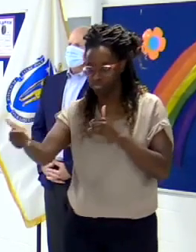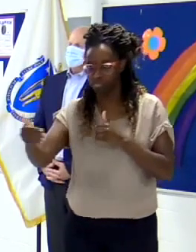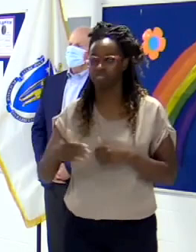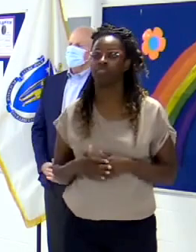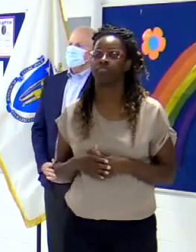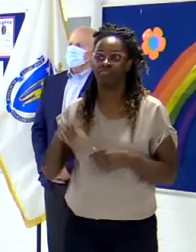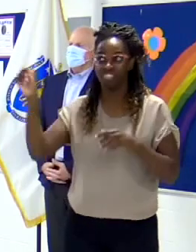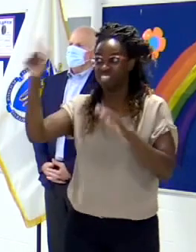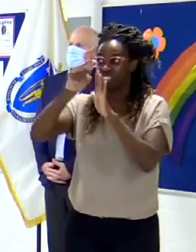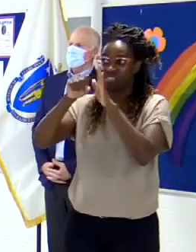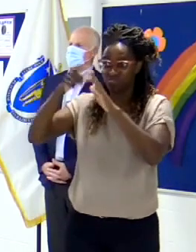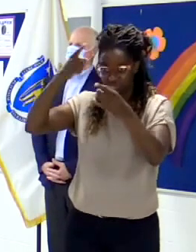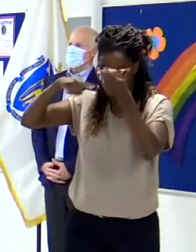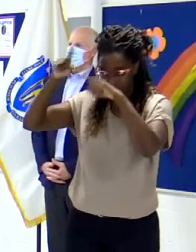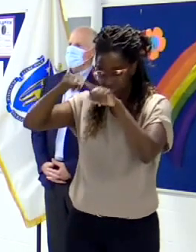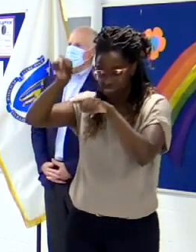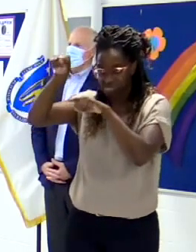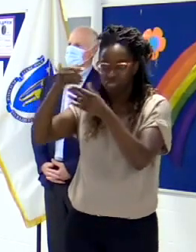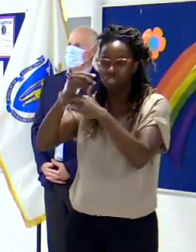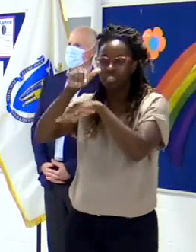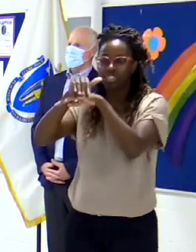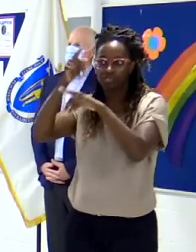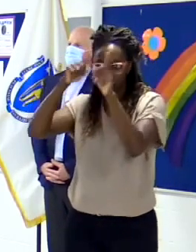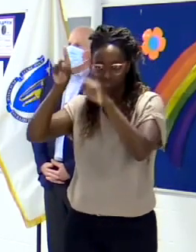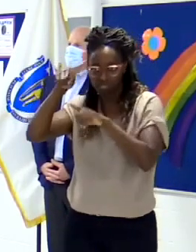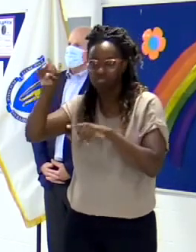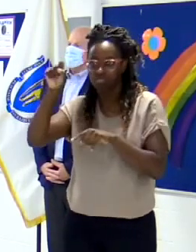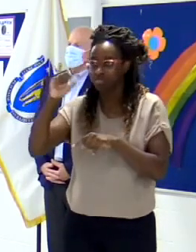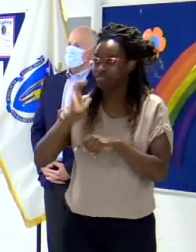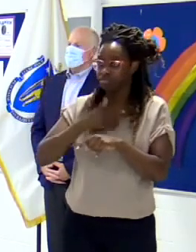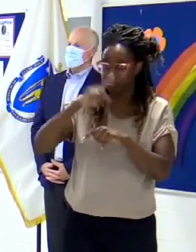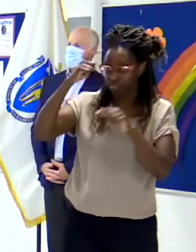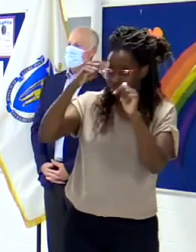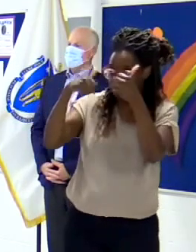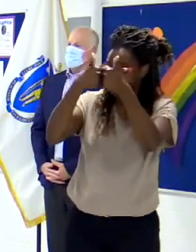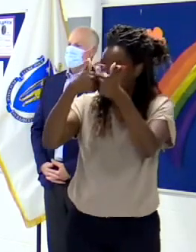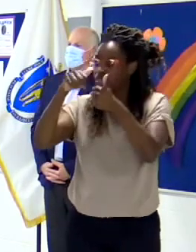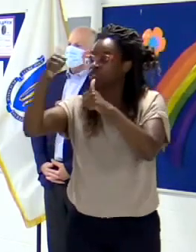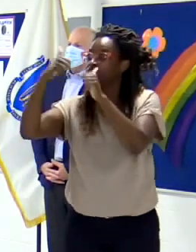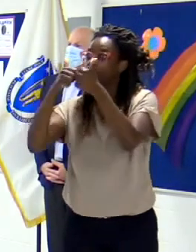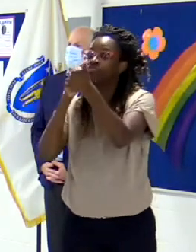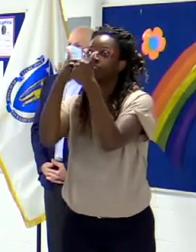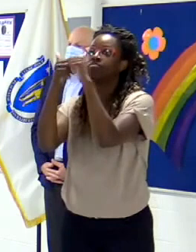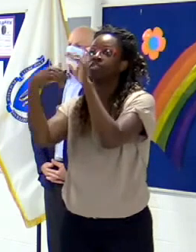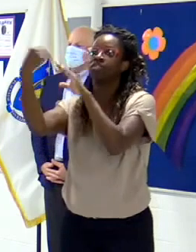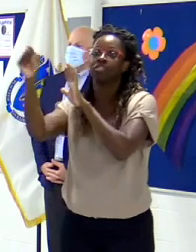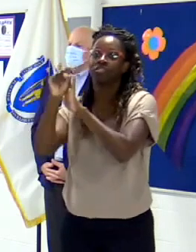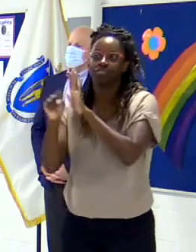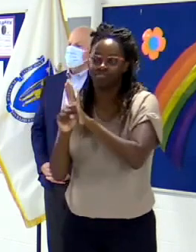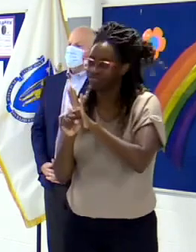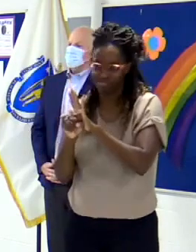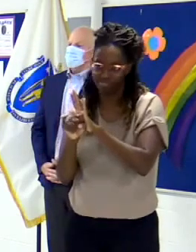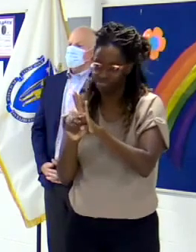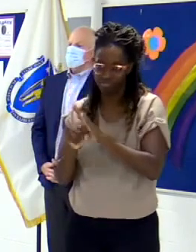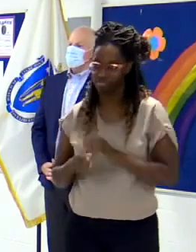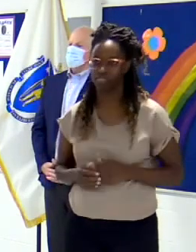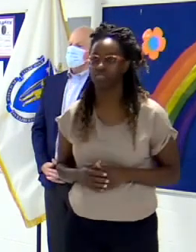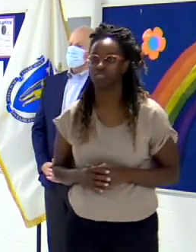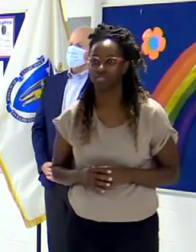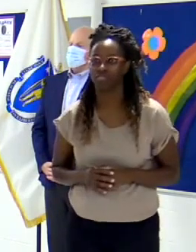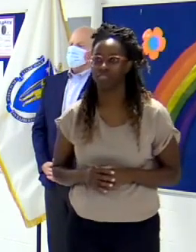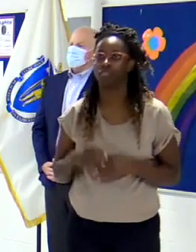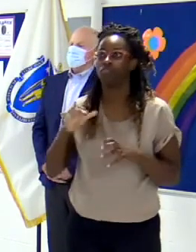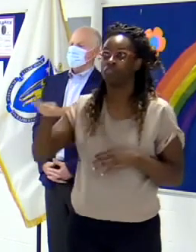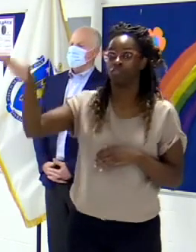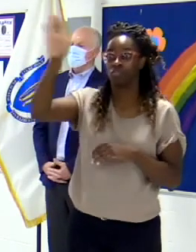is create a way, a set of rules, a set of policies, guidelines that everybody across the regions,